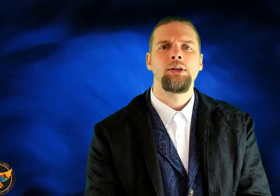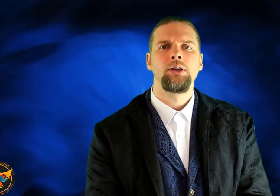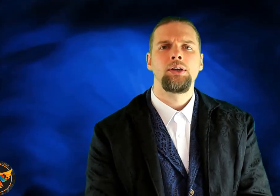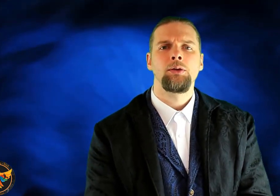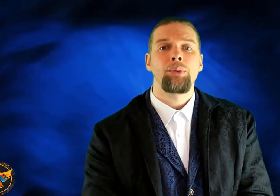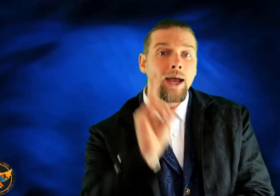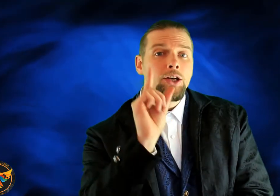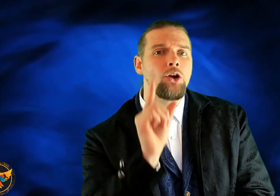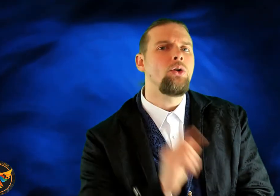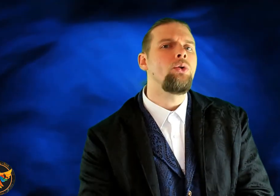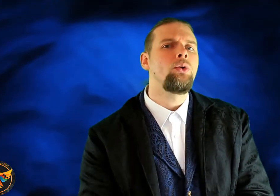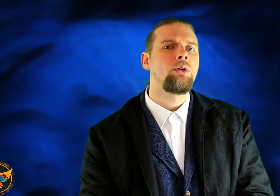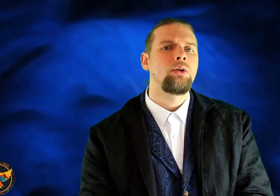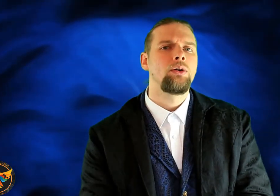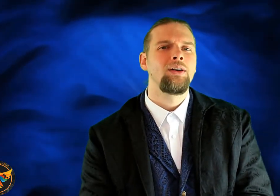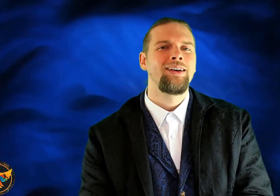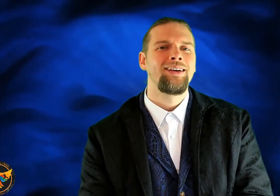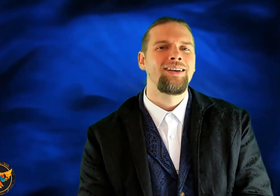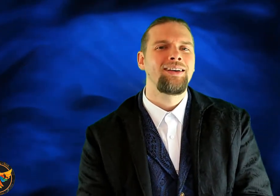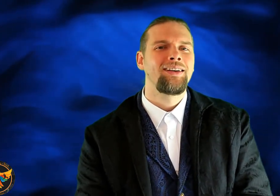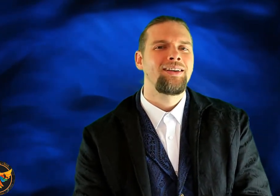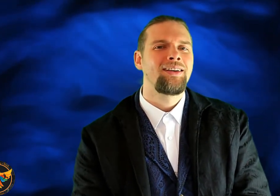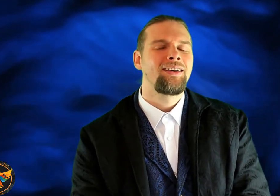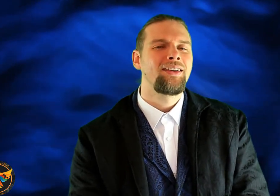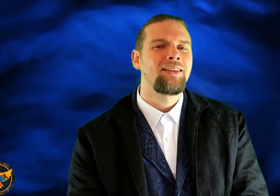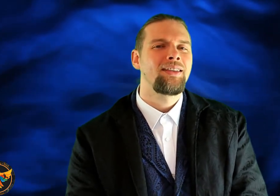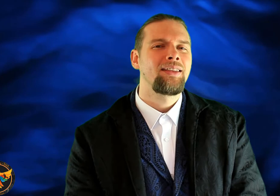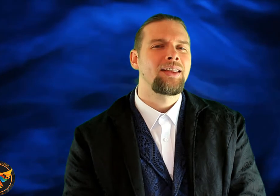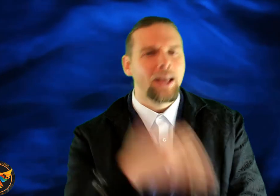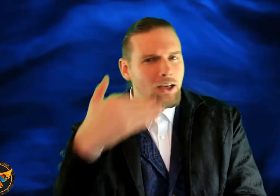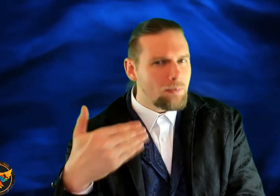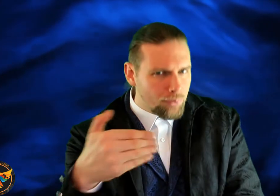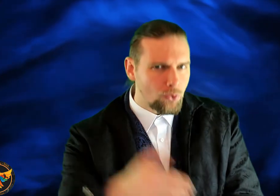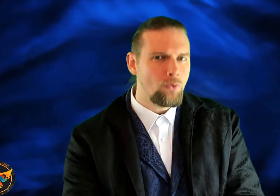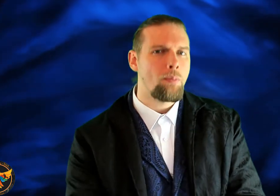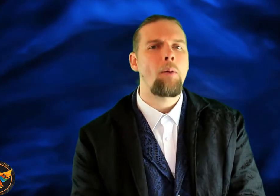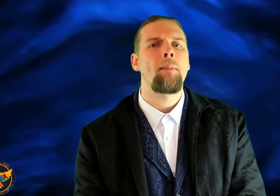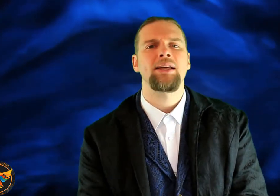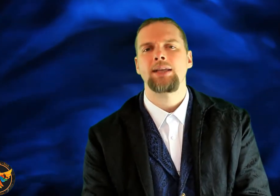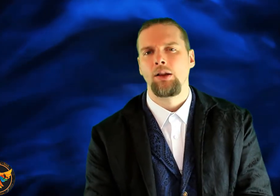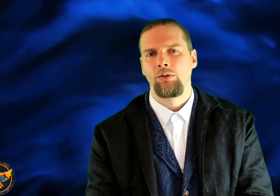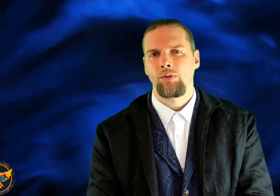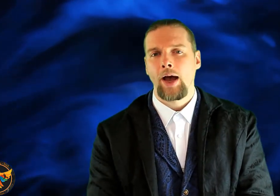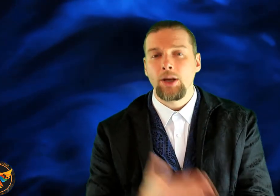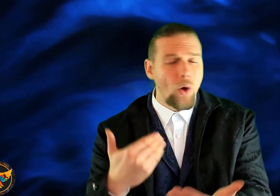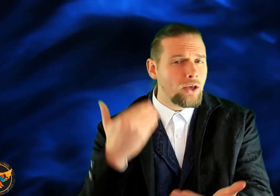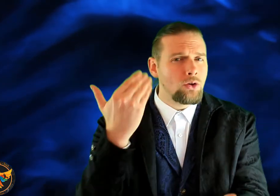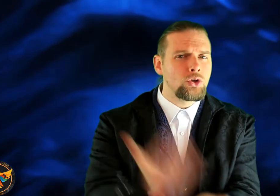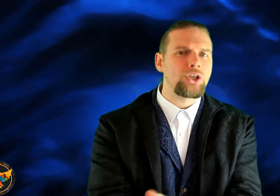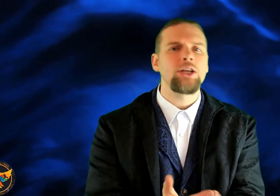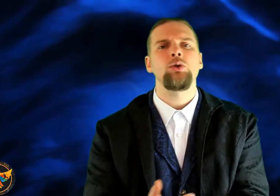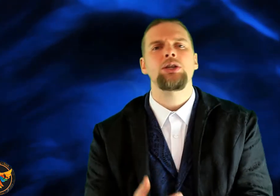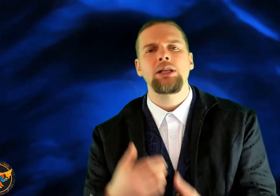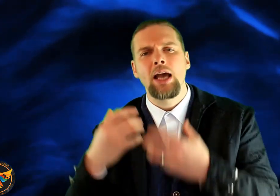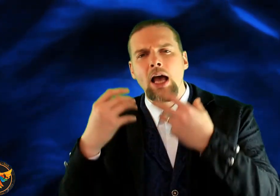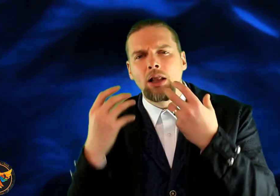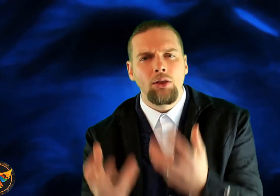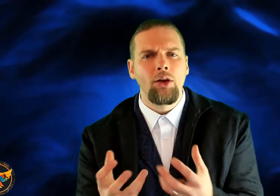But I know that I can improve upon myself. I know I can continuously learn